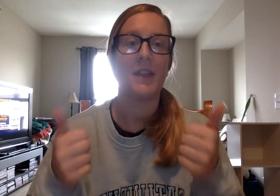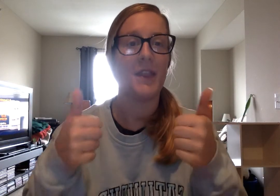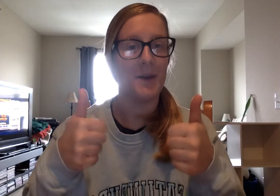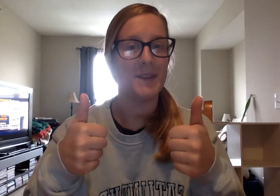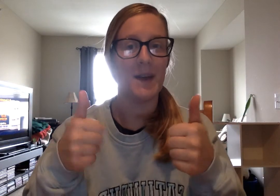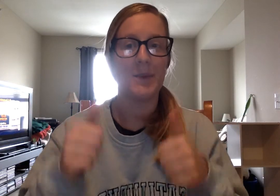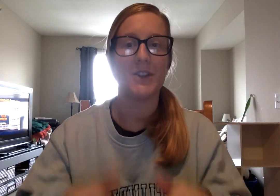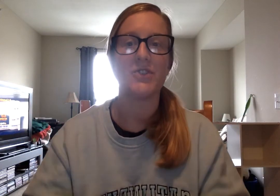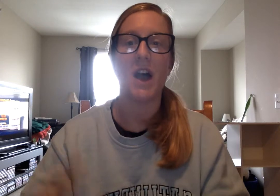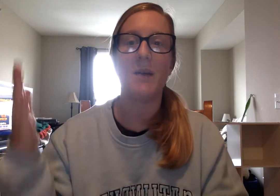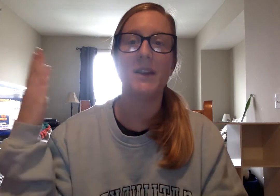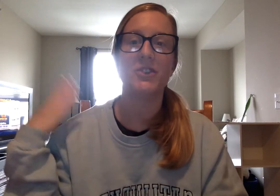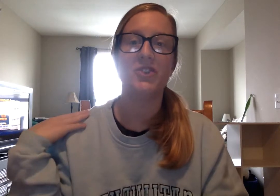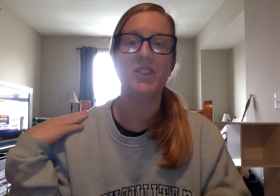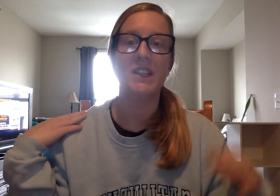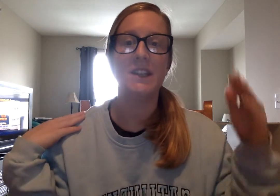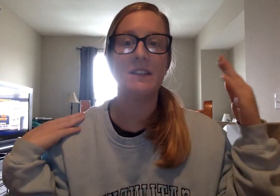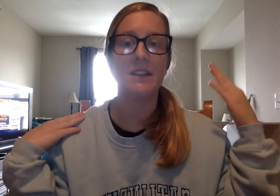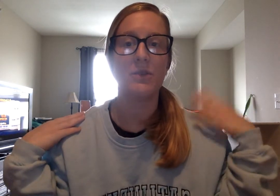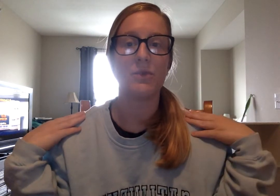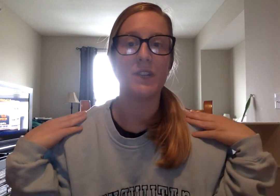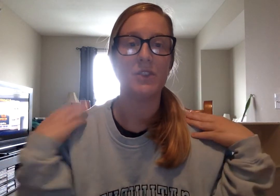Thumbs up, good job. Jeans, reach.